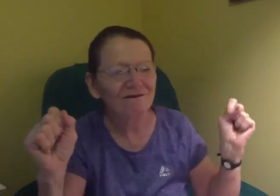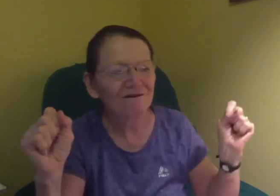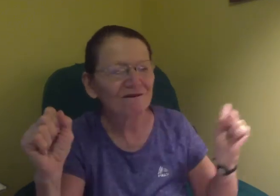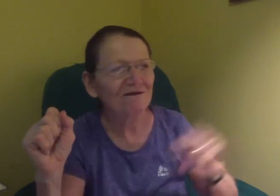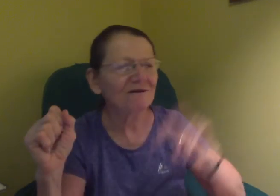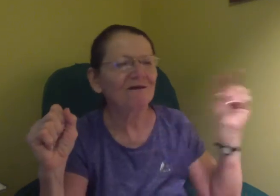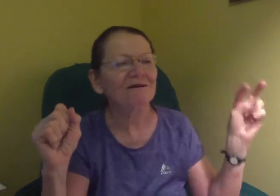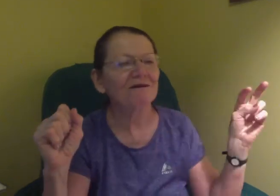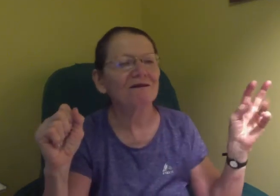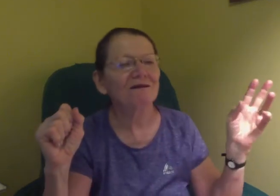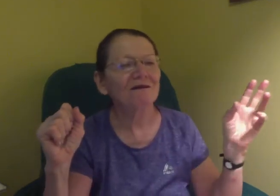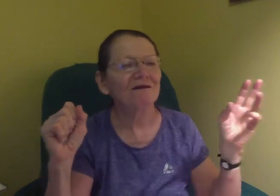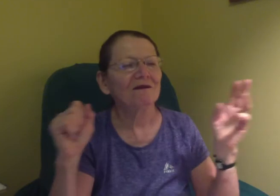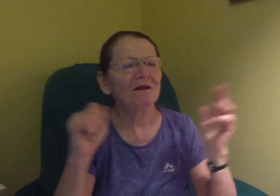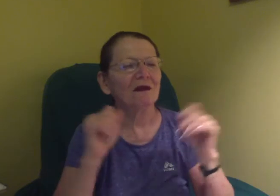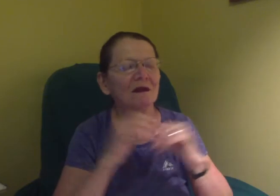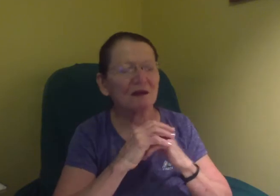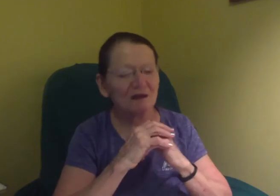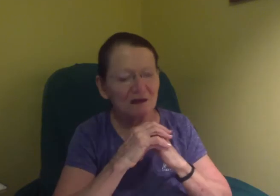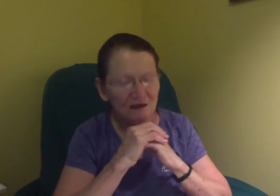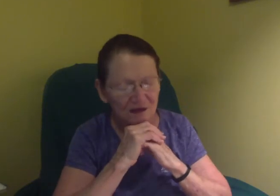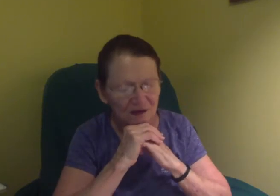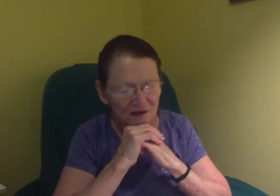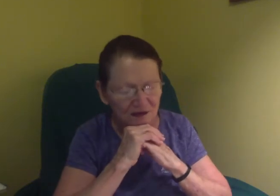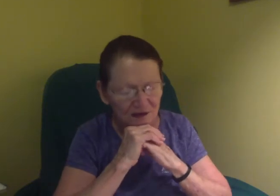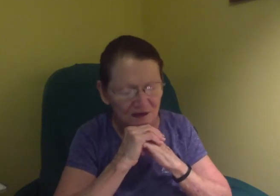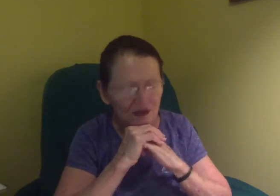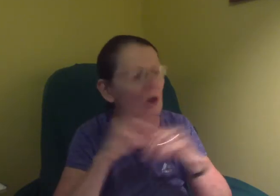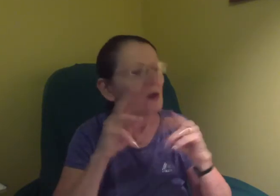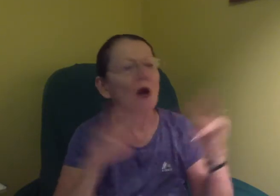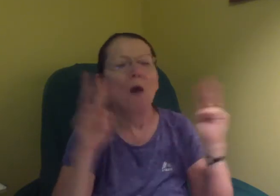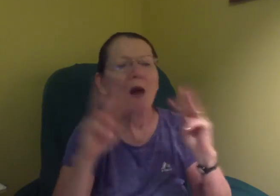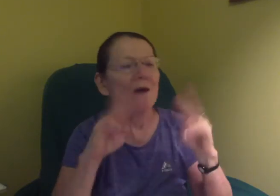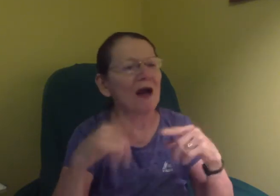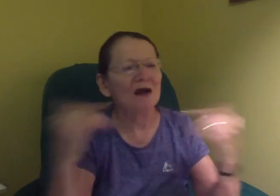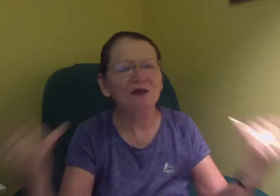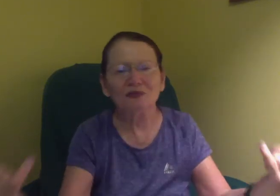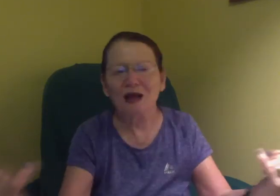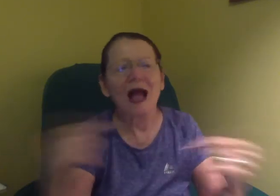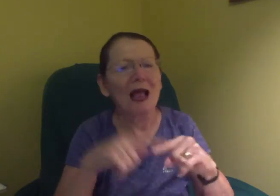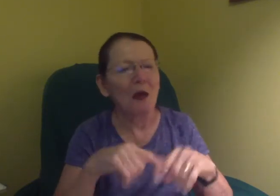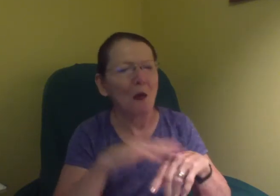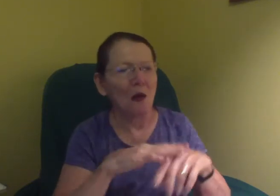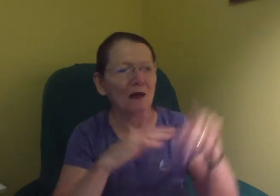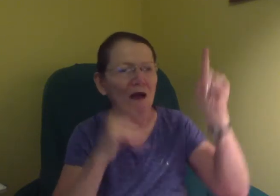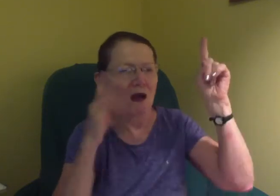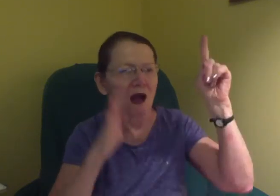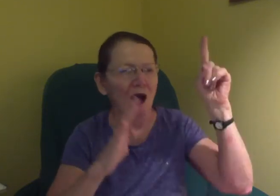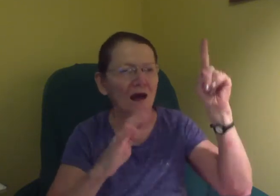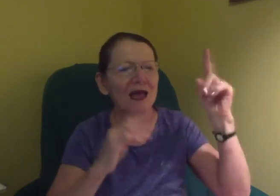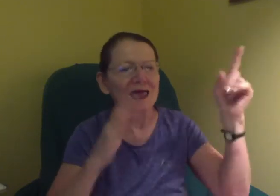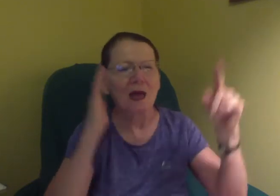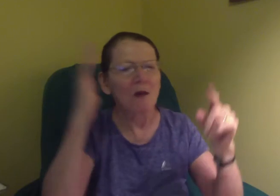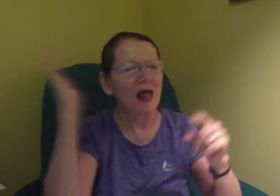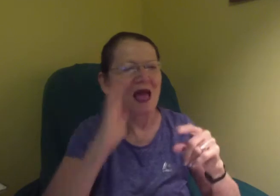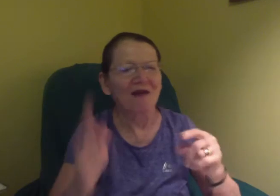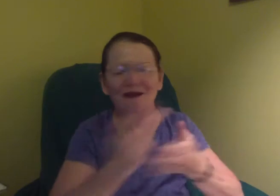not my best friend, ah, he's fat.